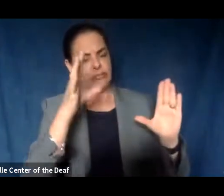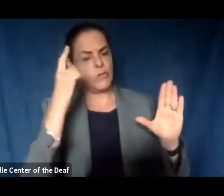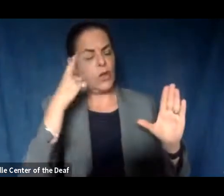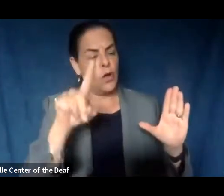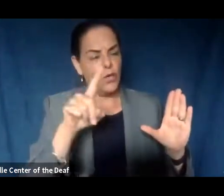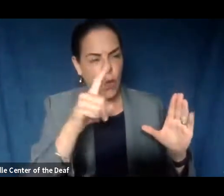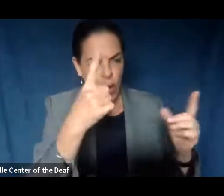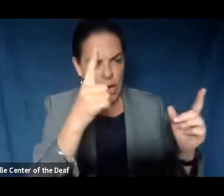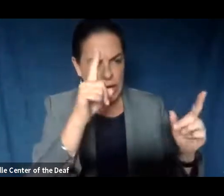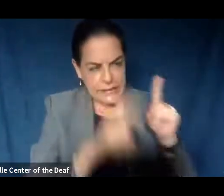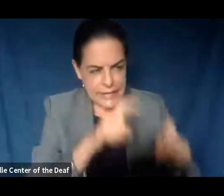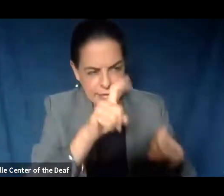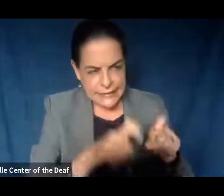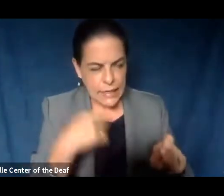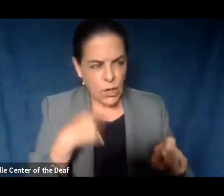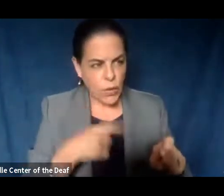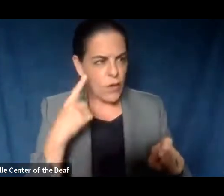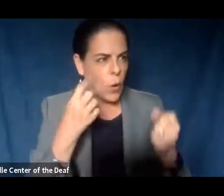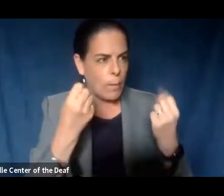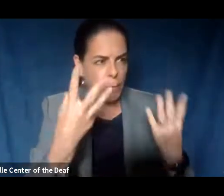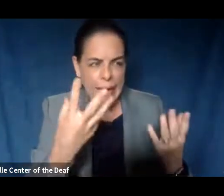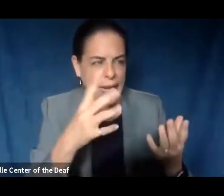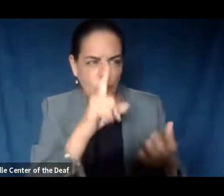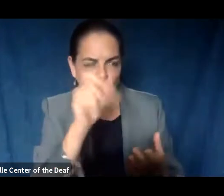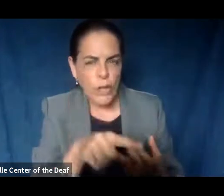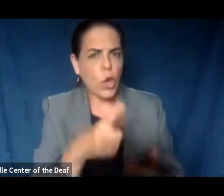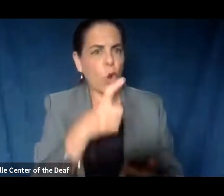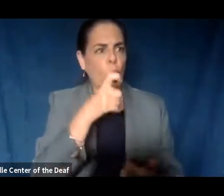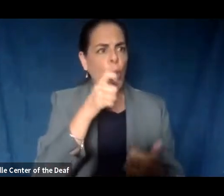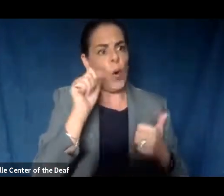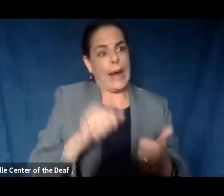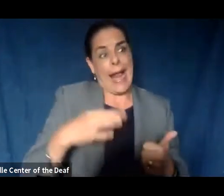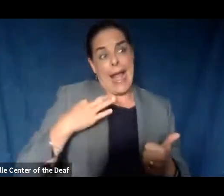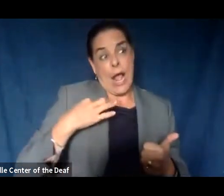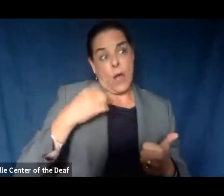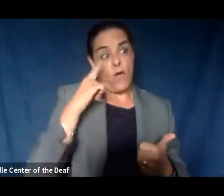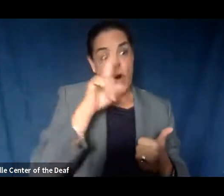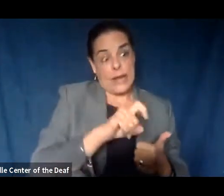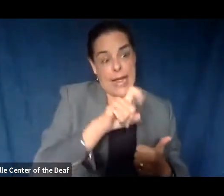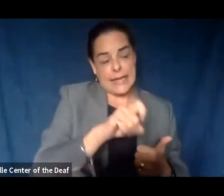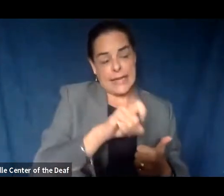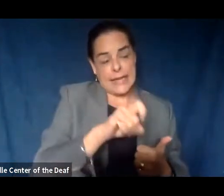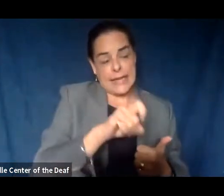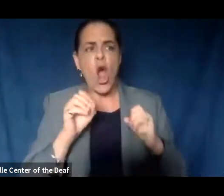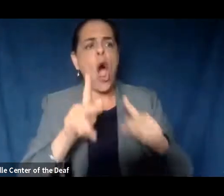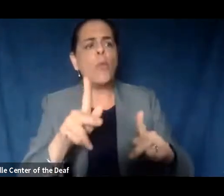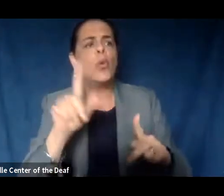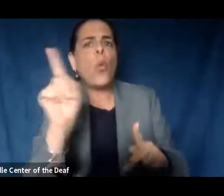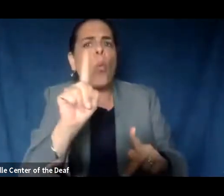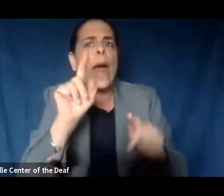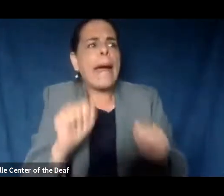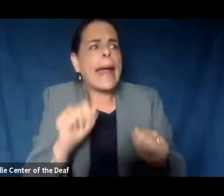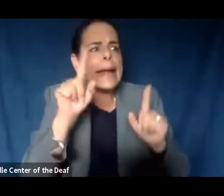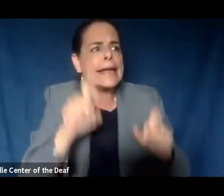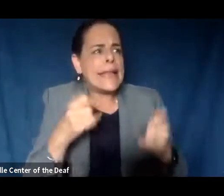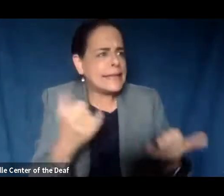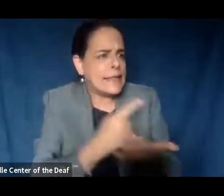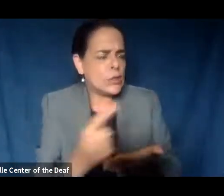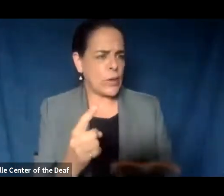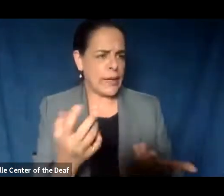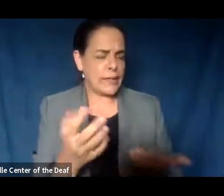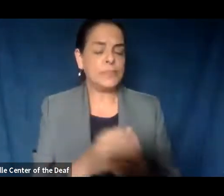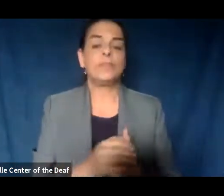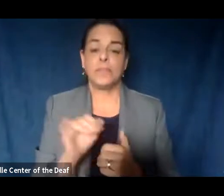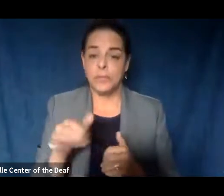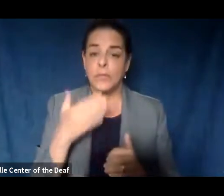We've received a lot of questions. Who is eligible for testing and what are the opportunities for testing this week? Okay, good